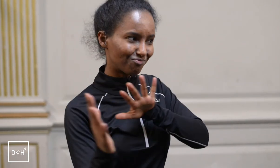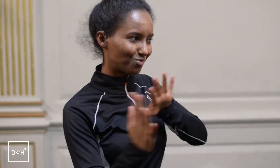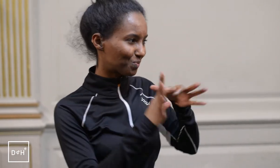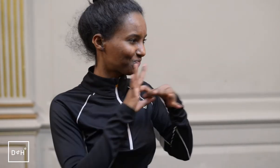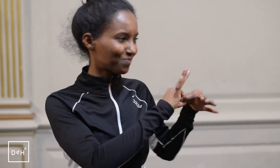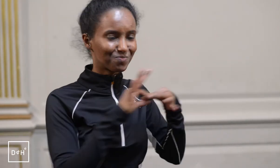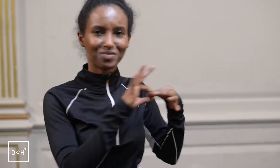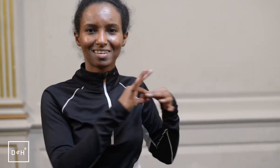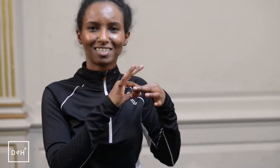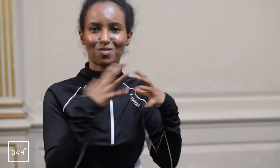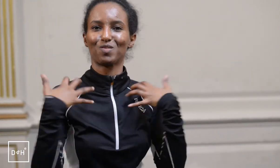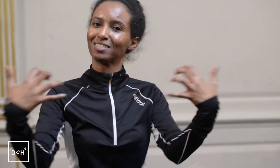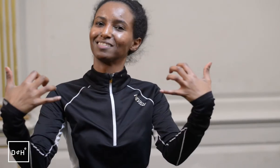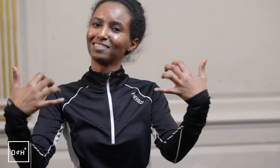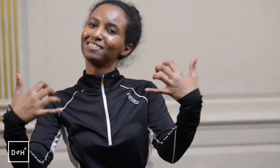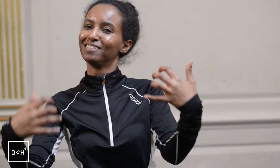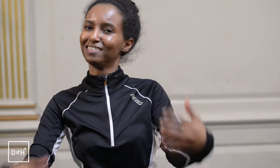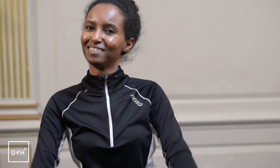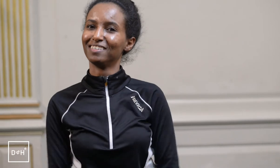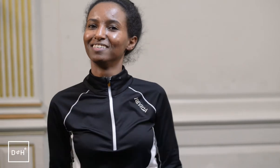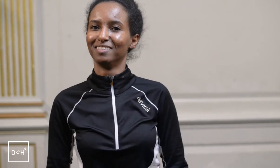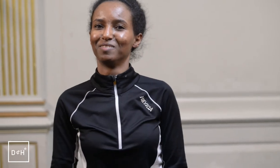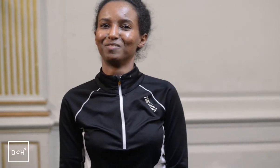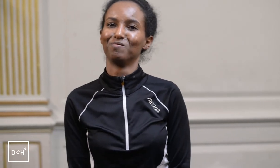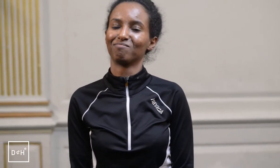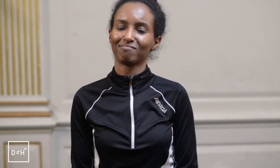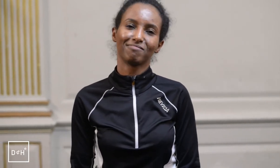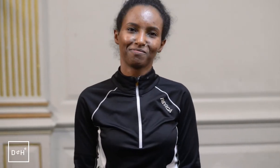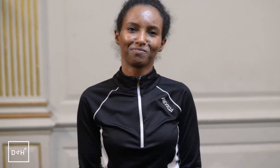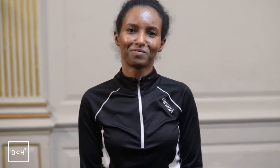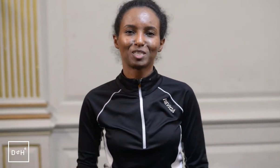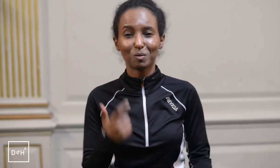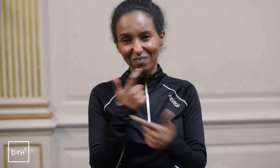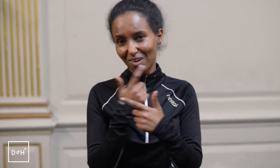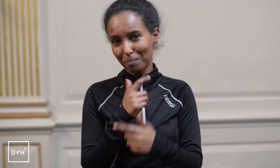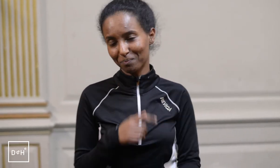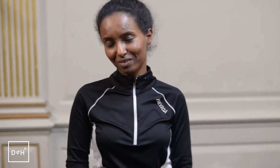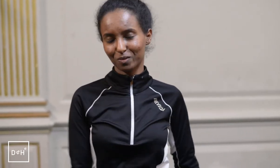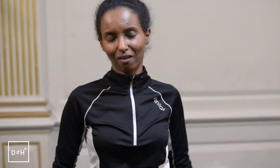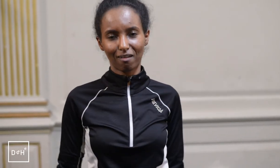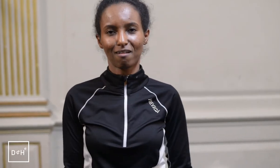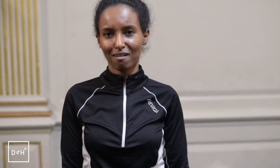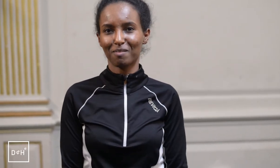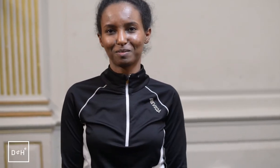us to really explore and engage with the audience and start to interact on that front. So it's been really fun.